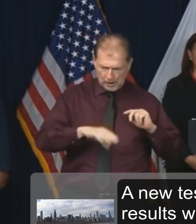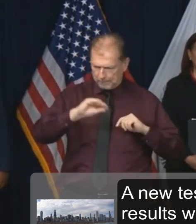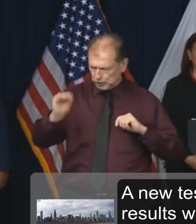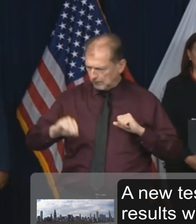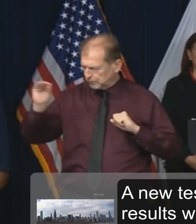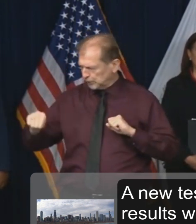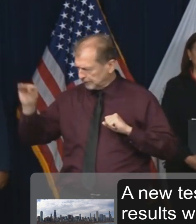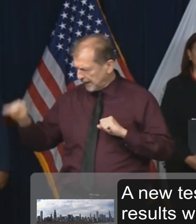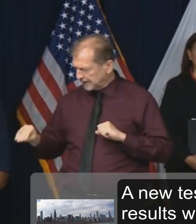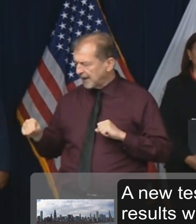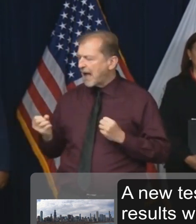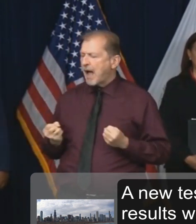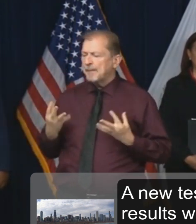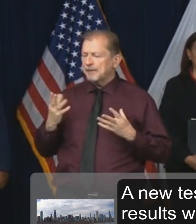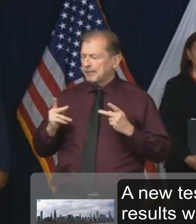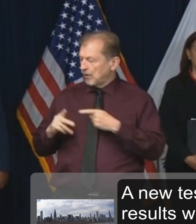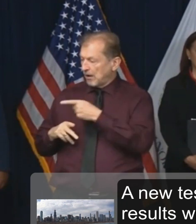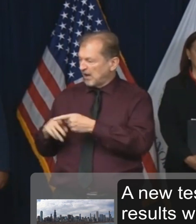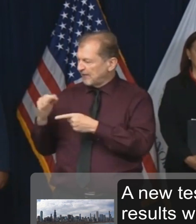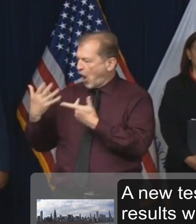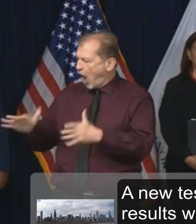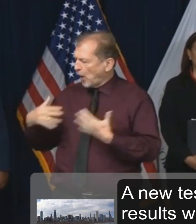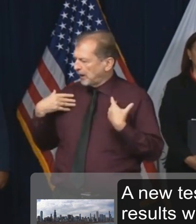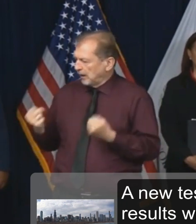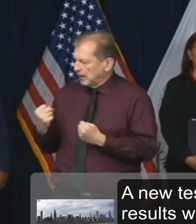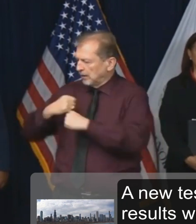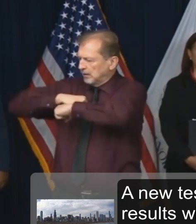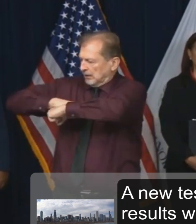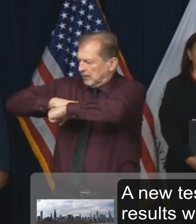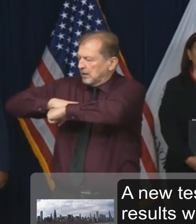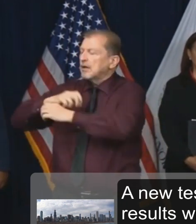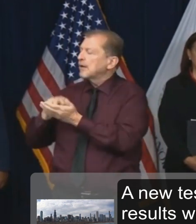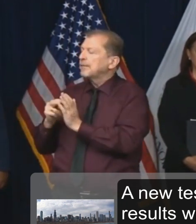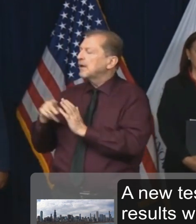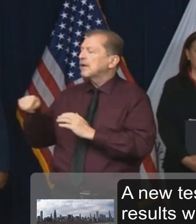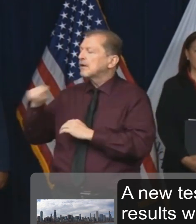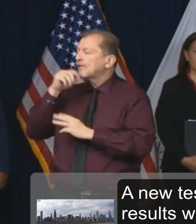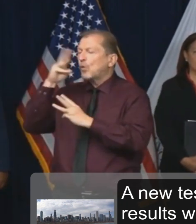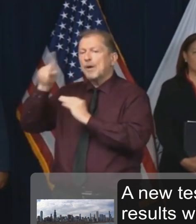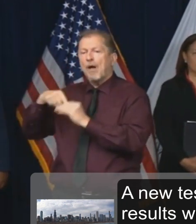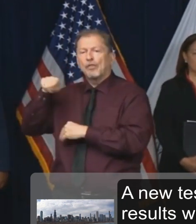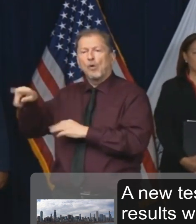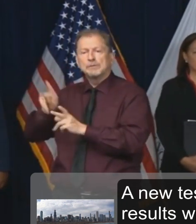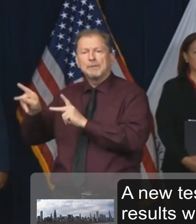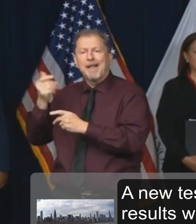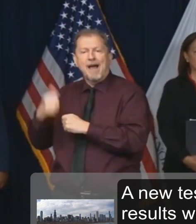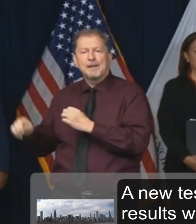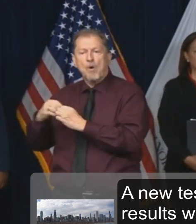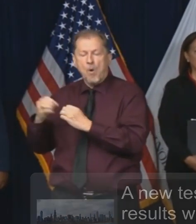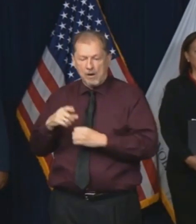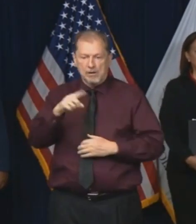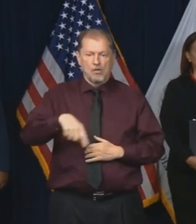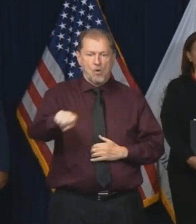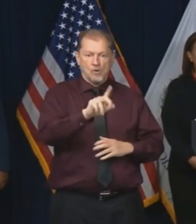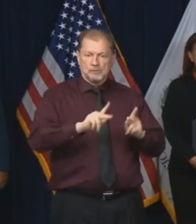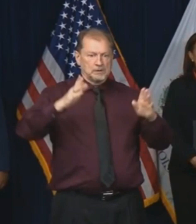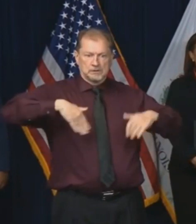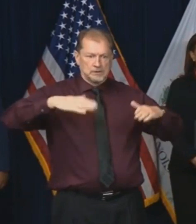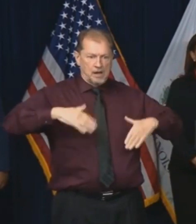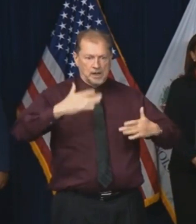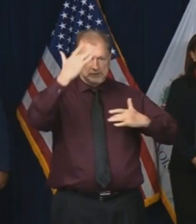how many people are still susceptible in our community, because we're thinking that the people who have already experienced the disease, whether